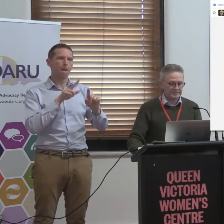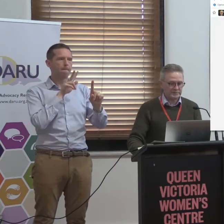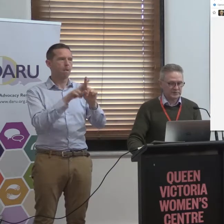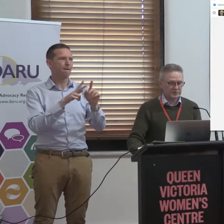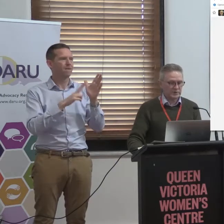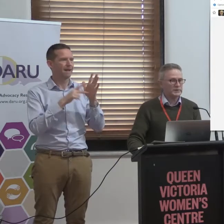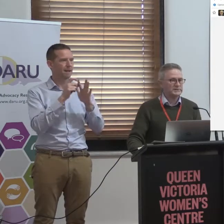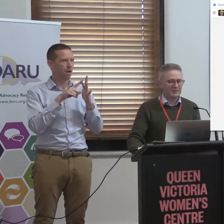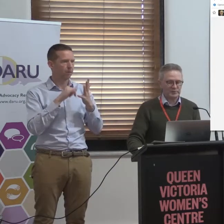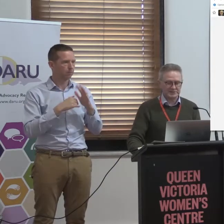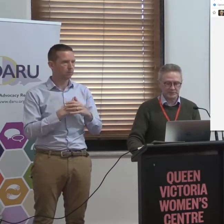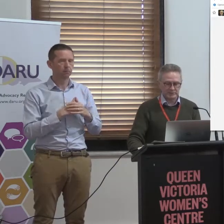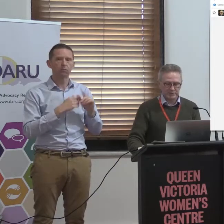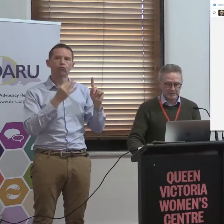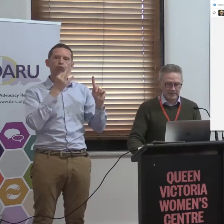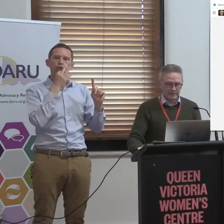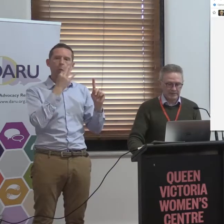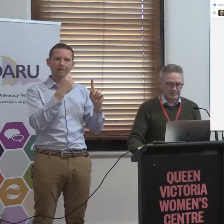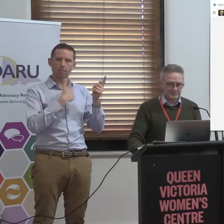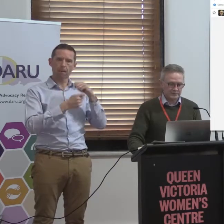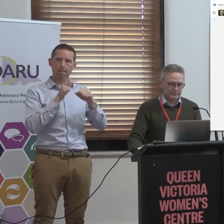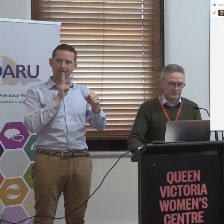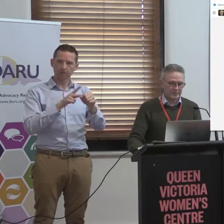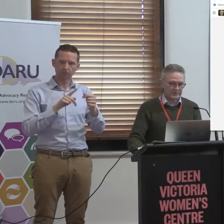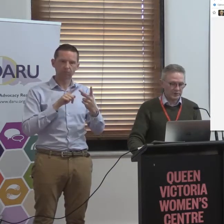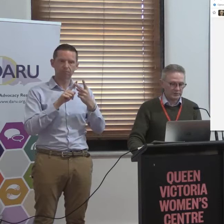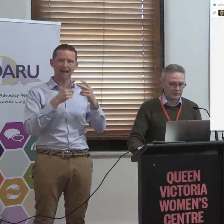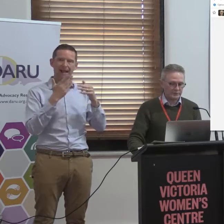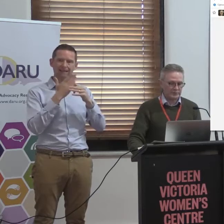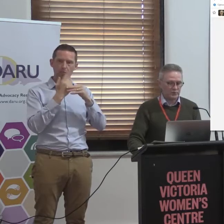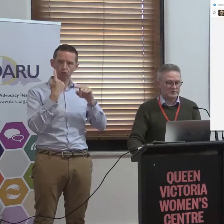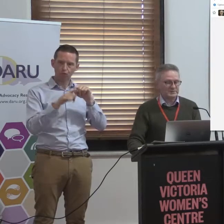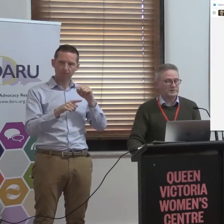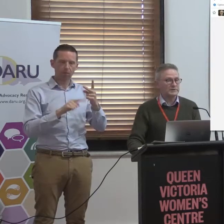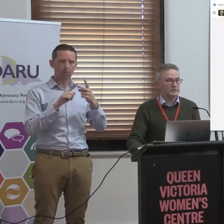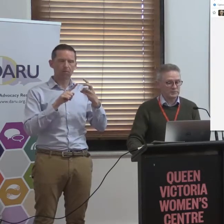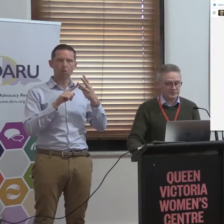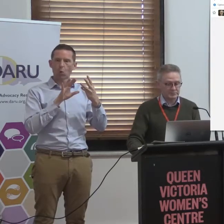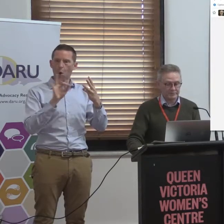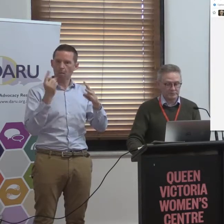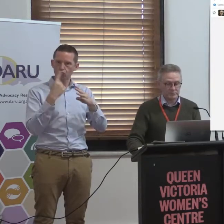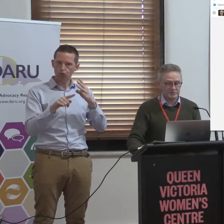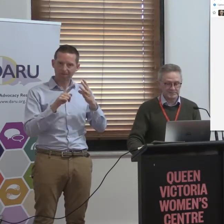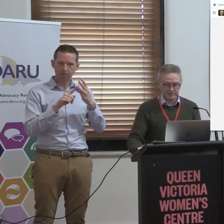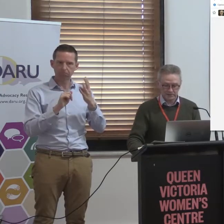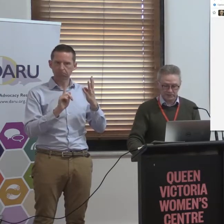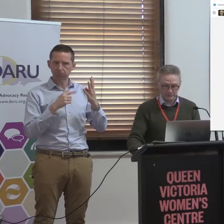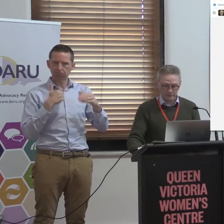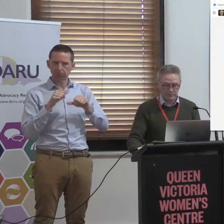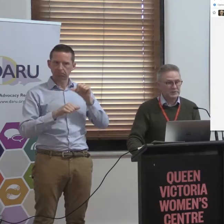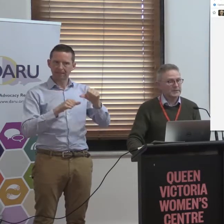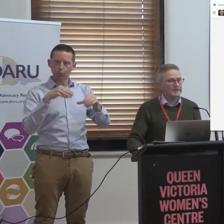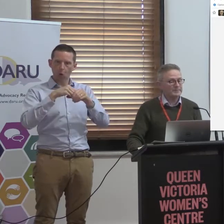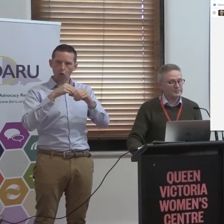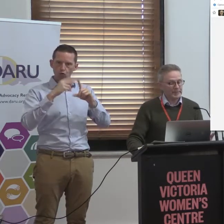NDIS. So, request to become a participant, getting access approval, getting it not approved, what steps you then go to internal review, what steps you then go